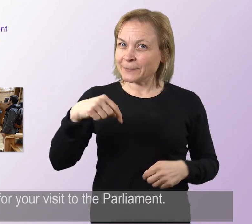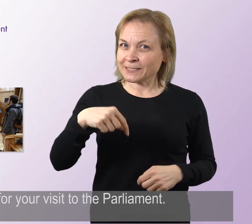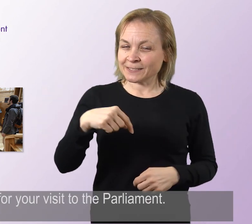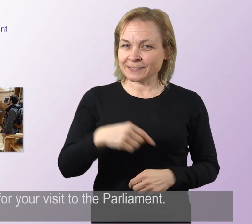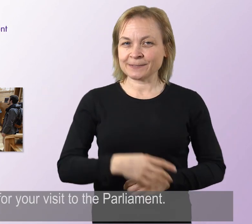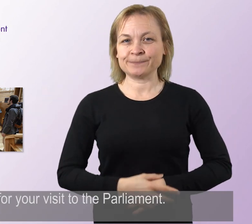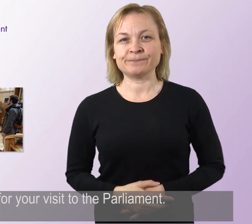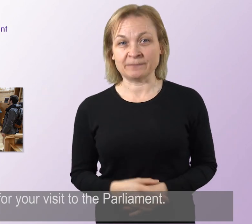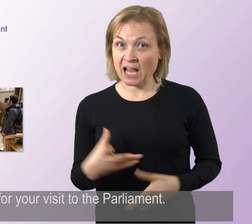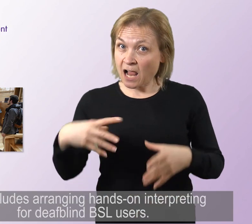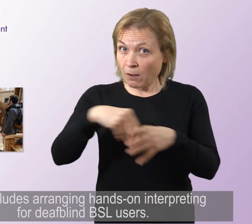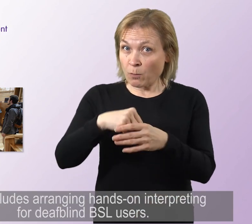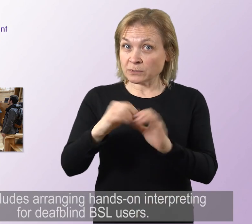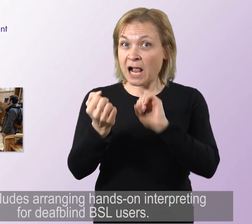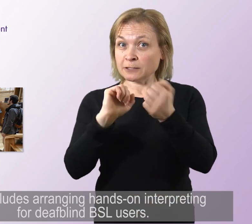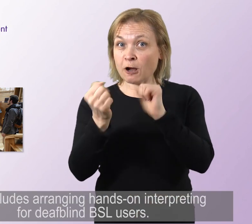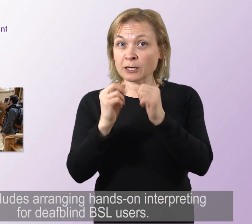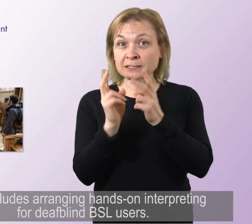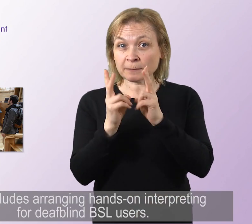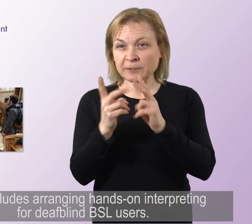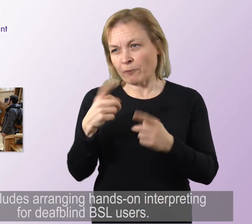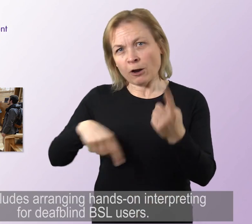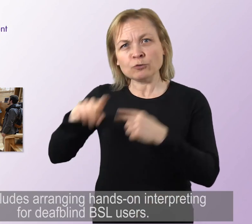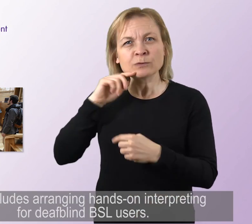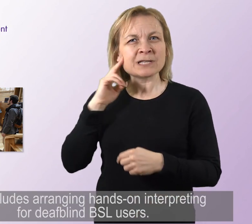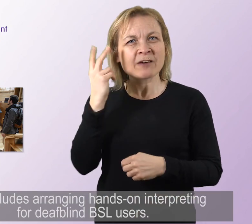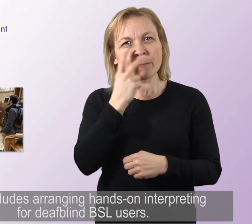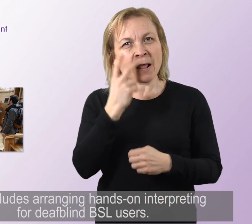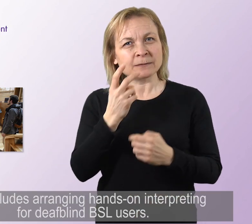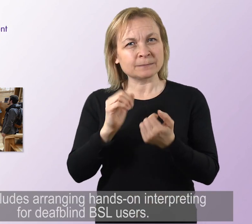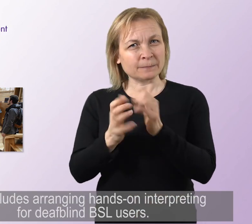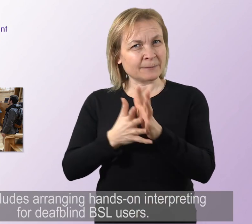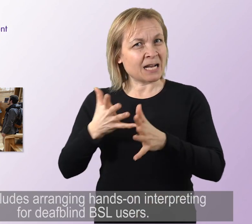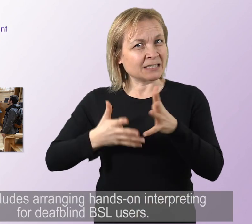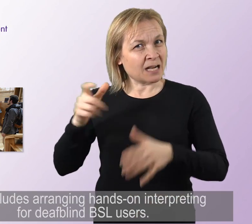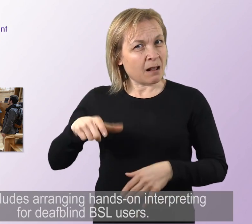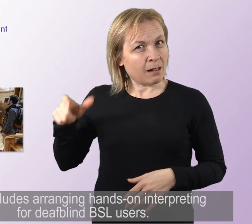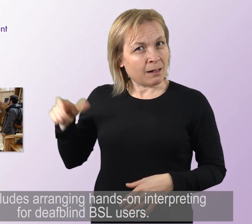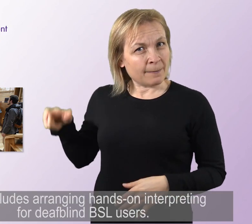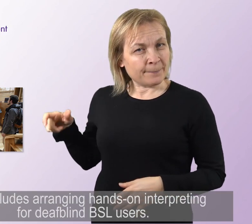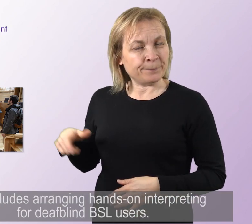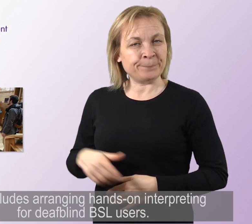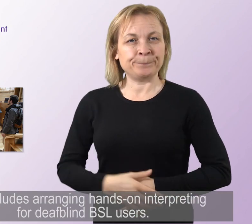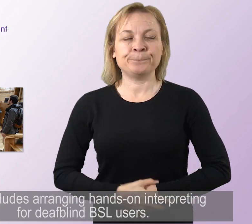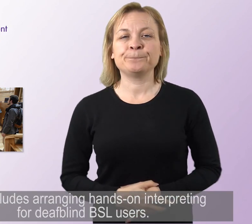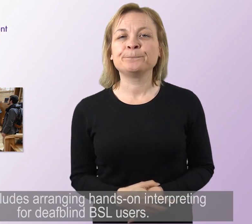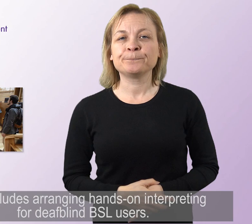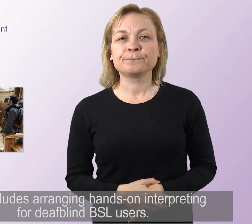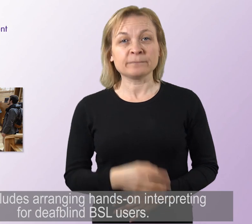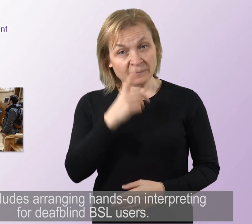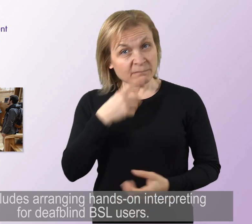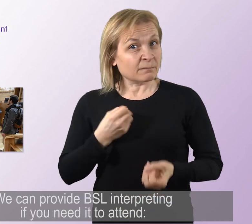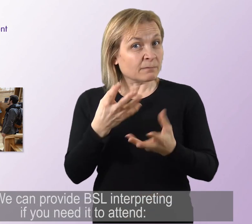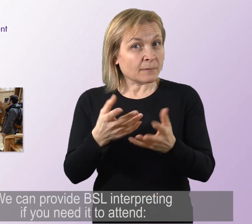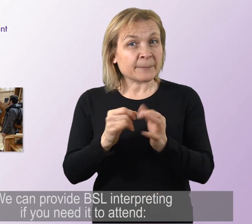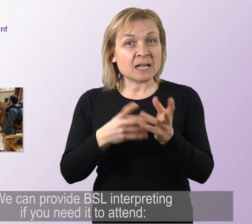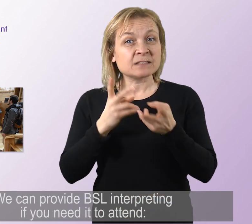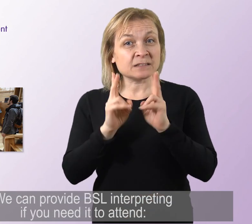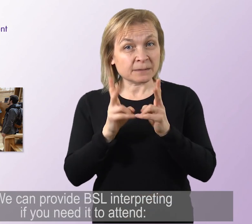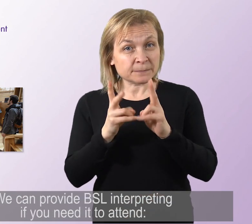to the Parliament This includes arranging hands-on interpreting for deafblind BSL users We can